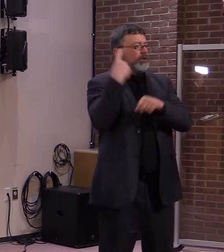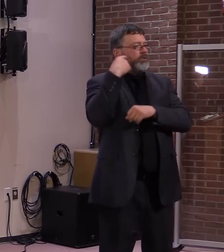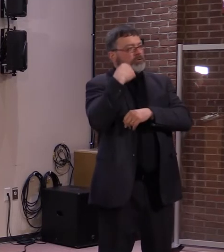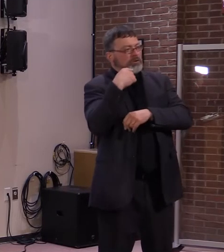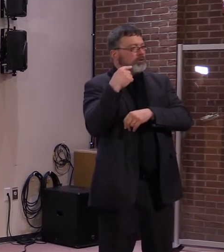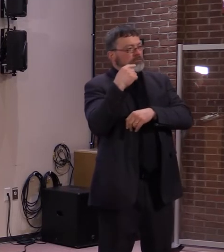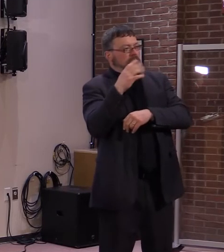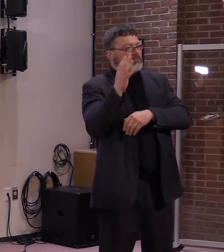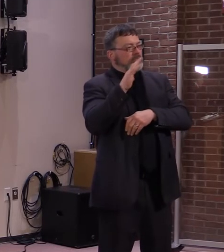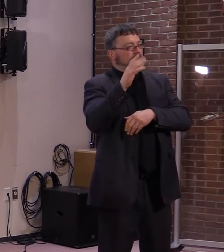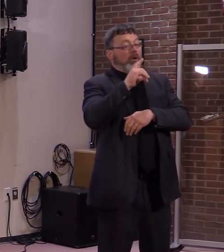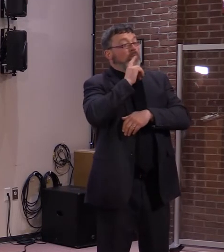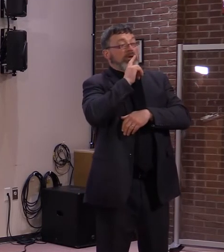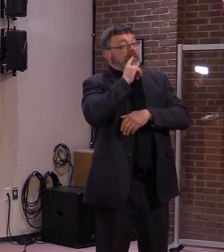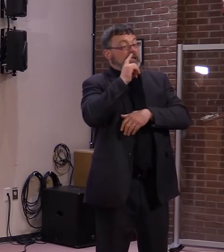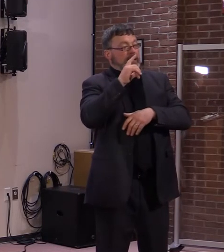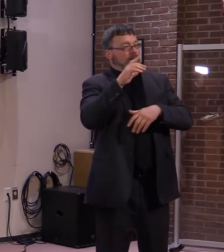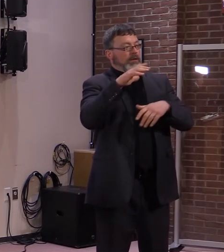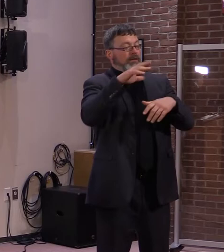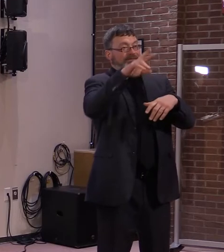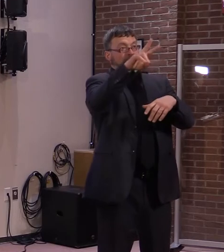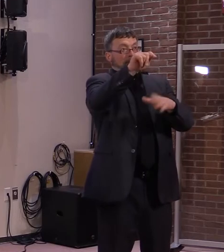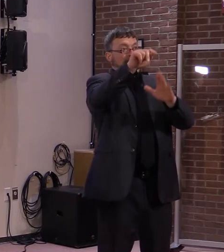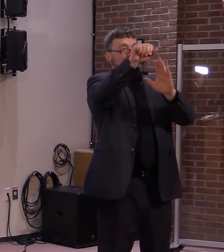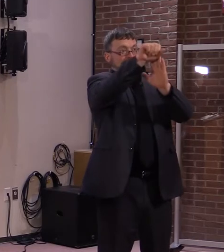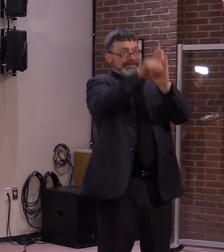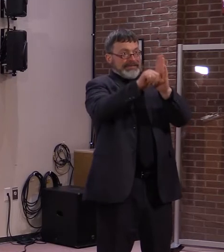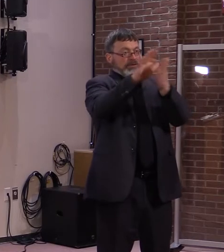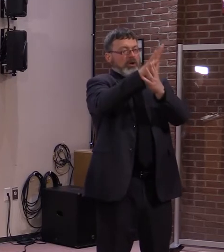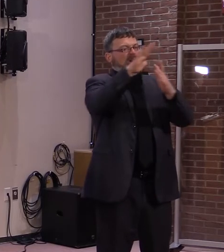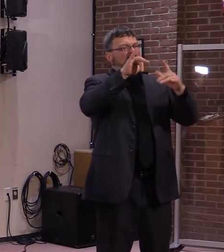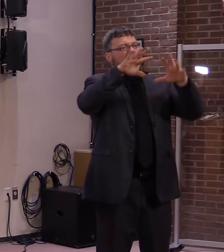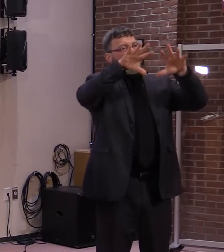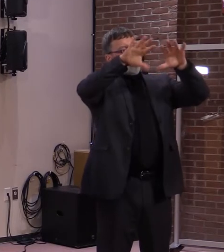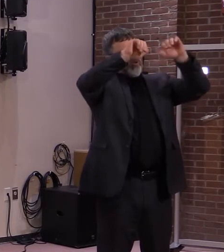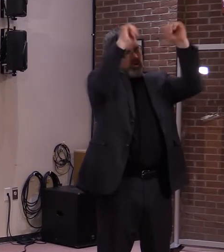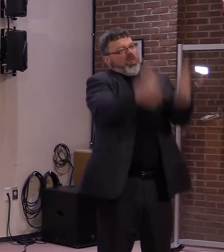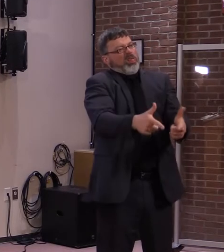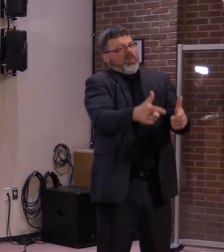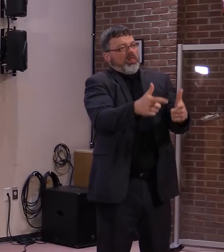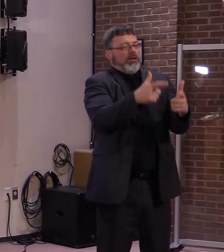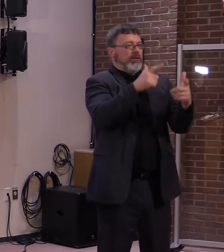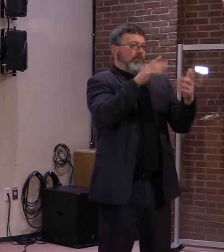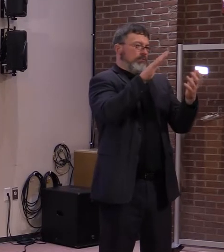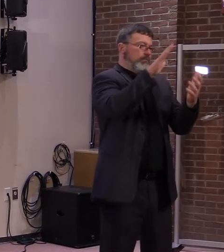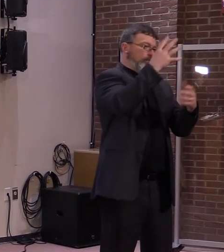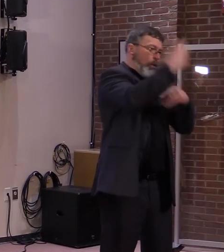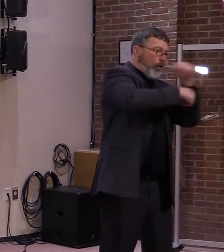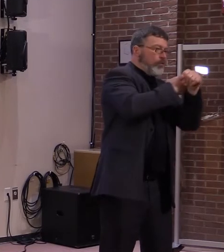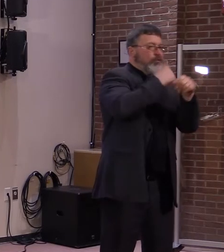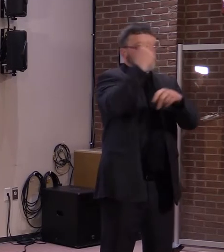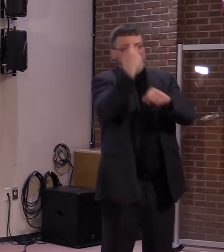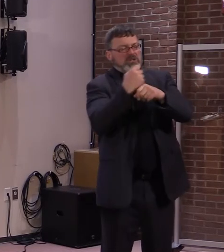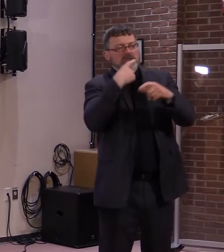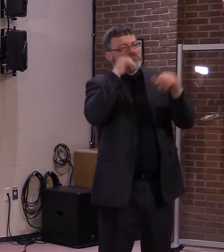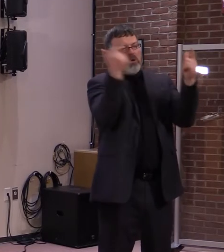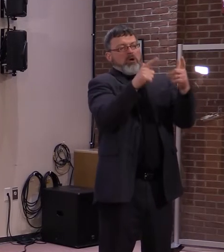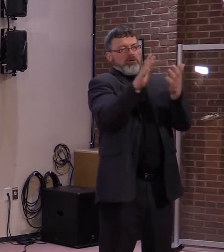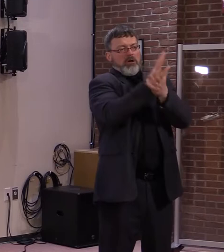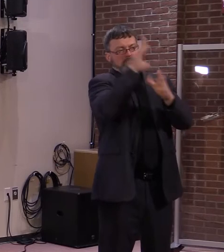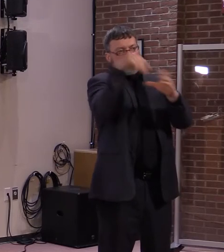Okay. And the other question I have is a little different, and that is, so researchers at MIT